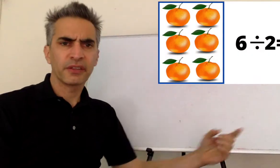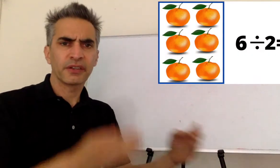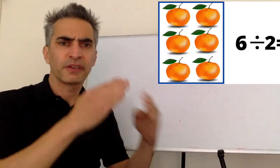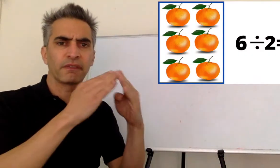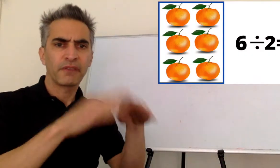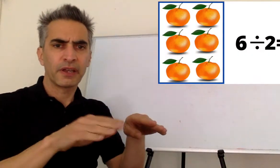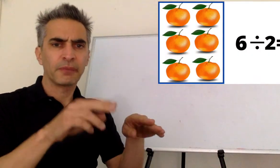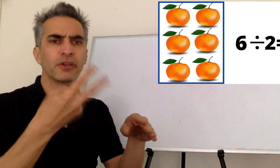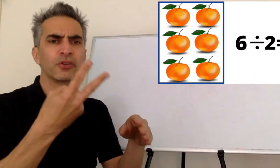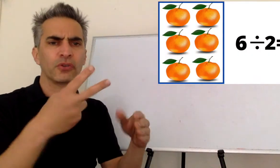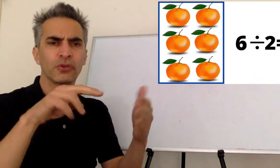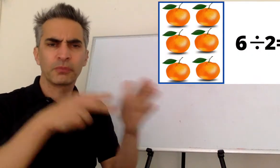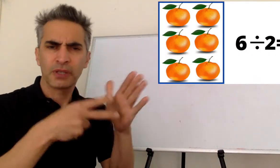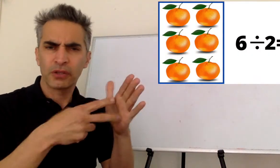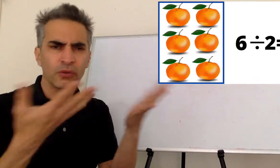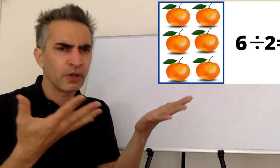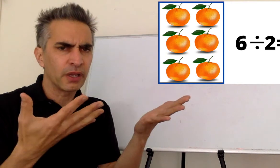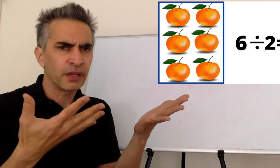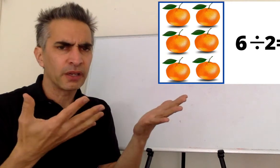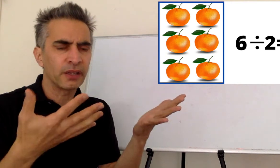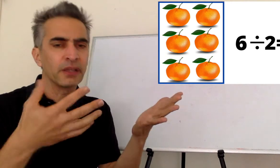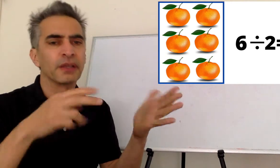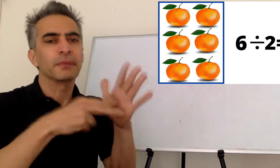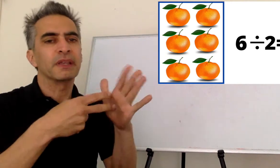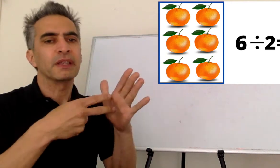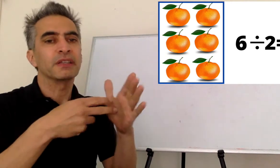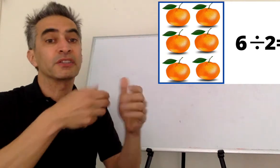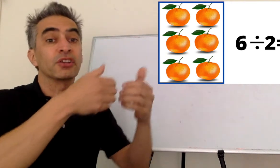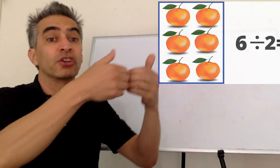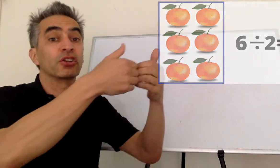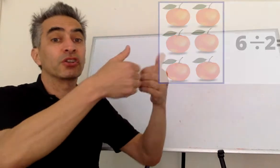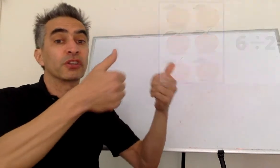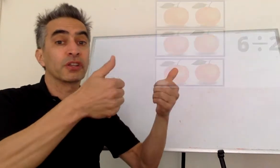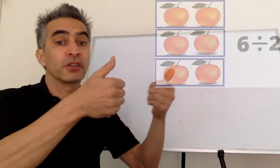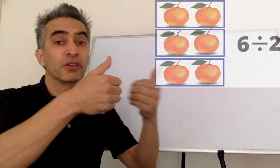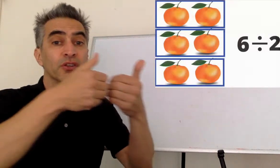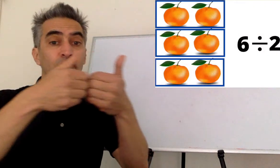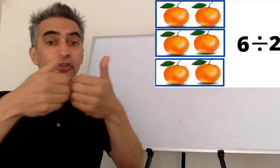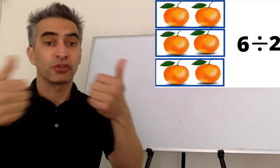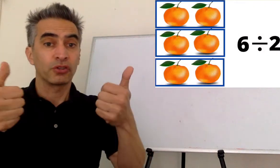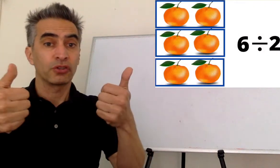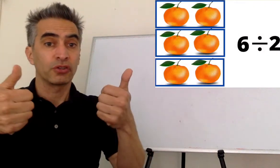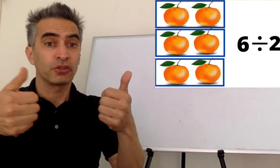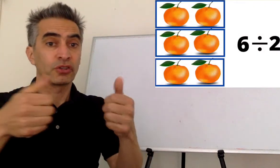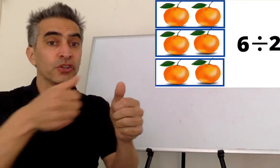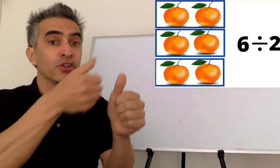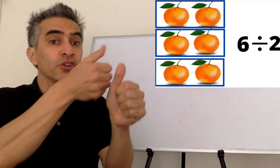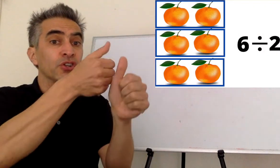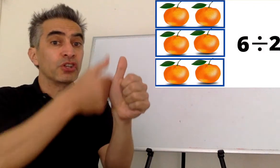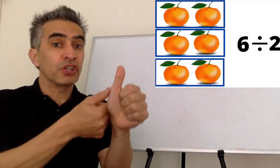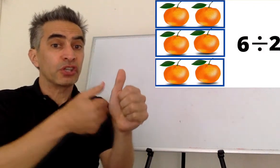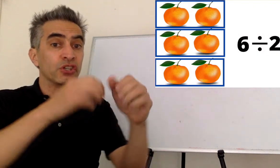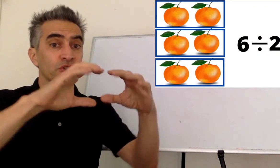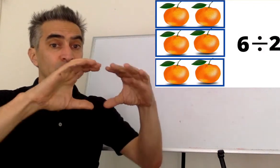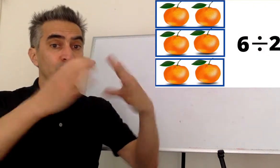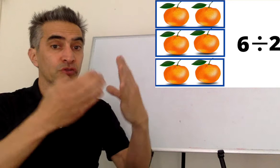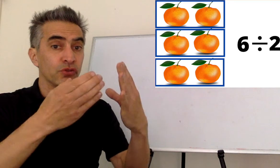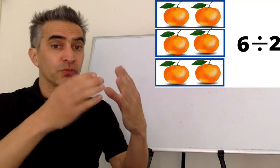What does this divided by two mean? It you have to separate the oranges into groups, and